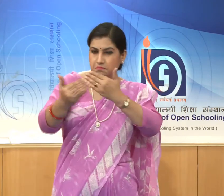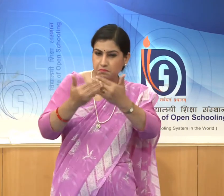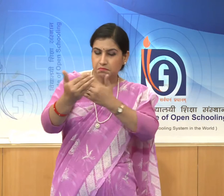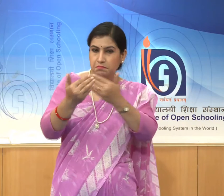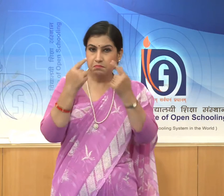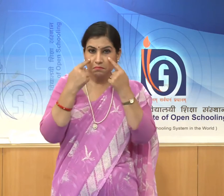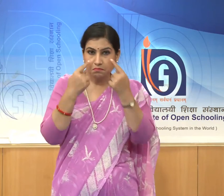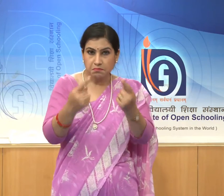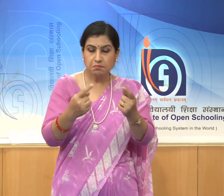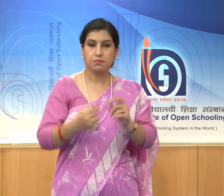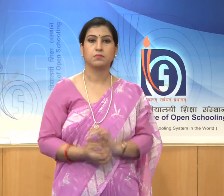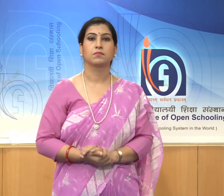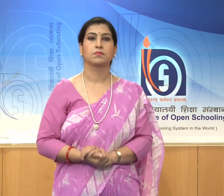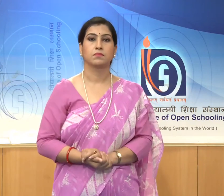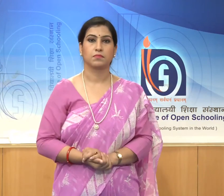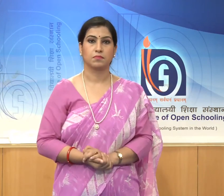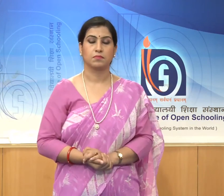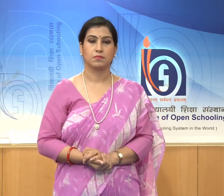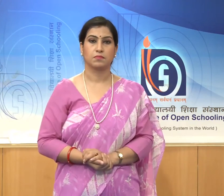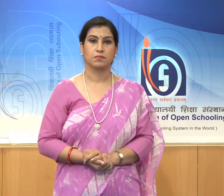of the artists.